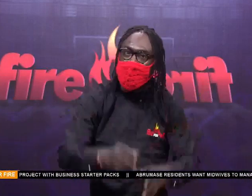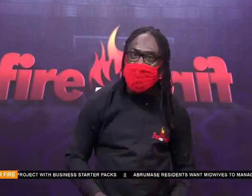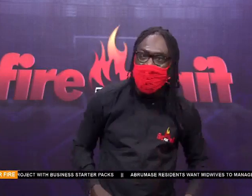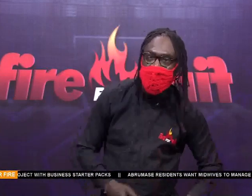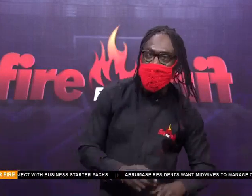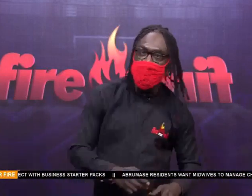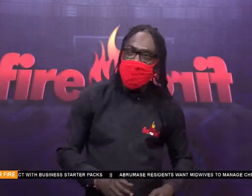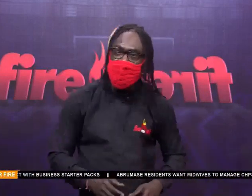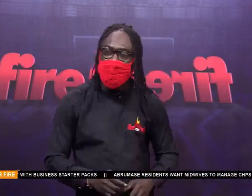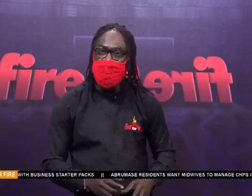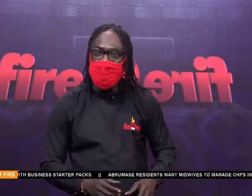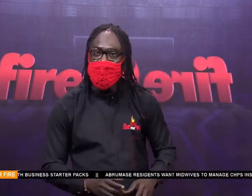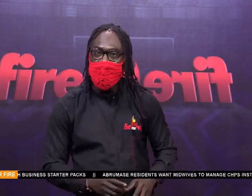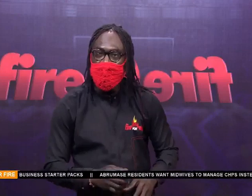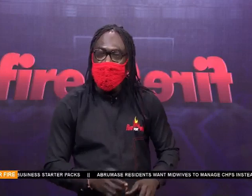goalkeeper.